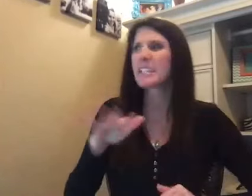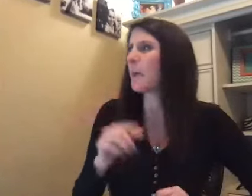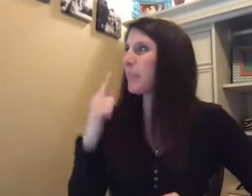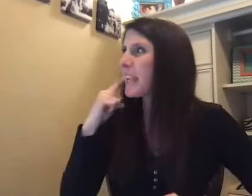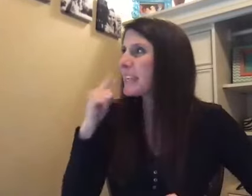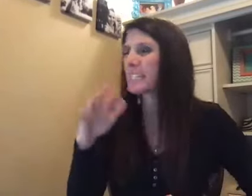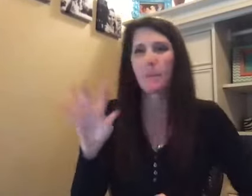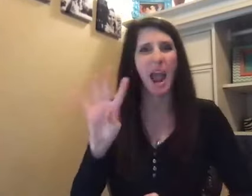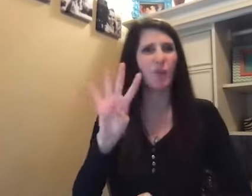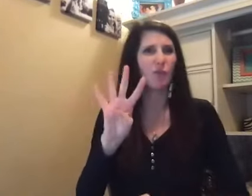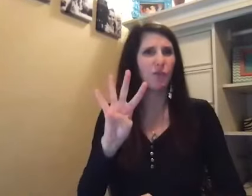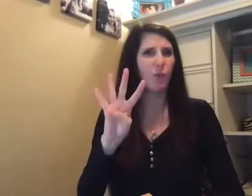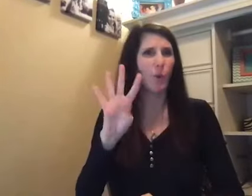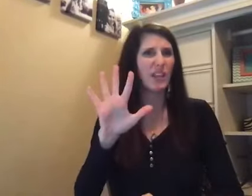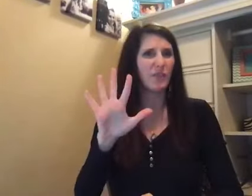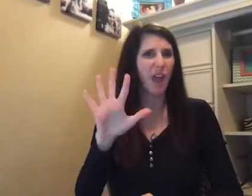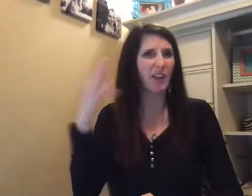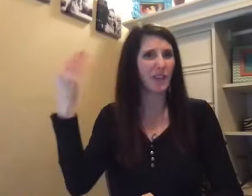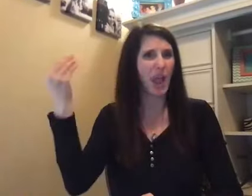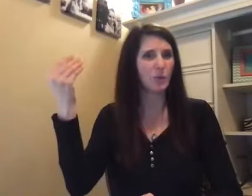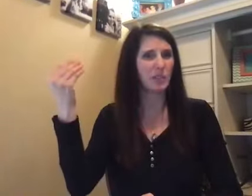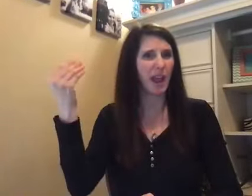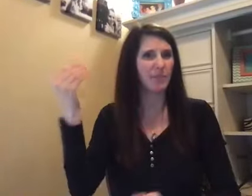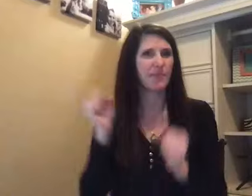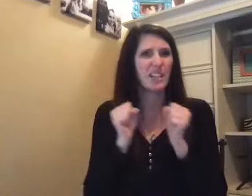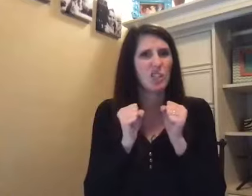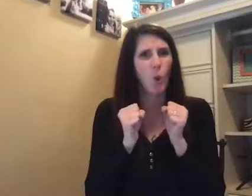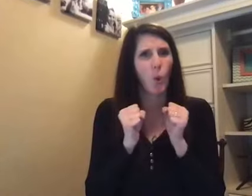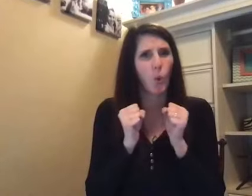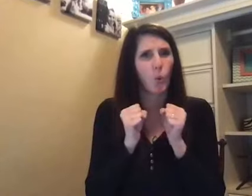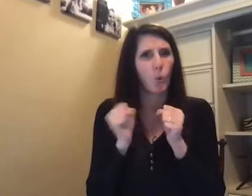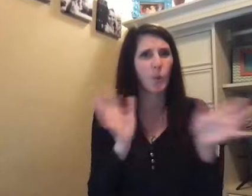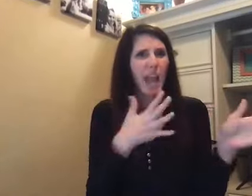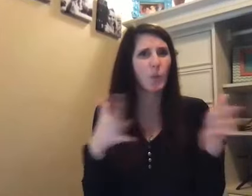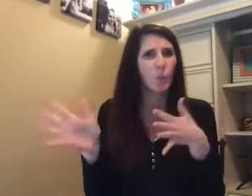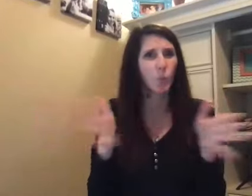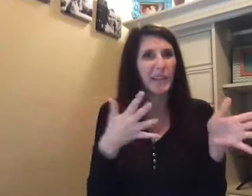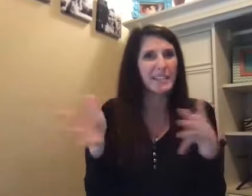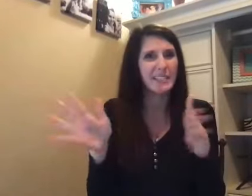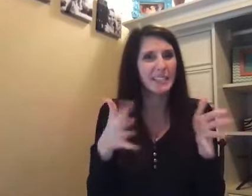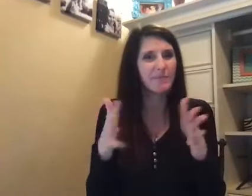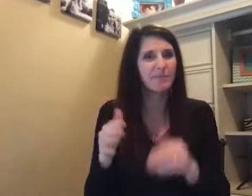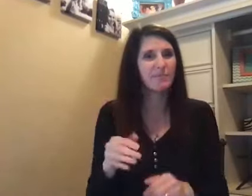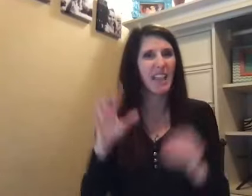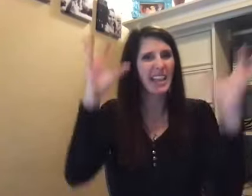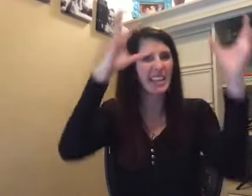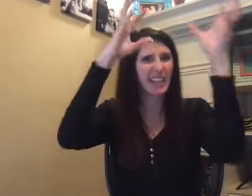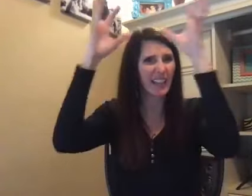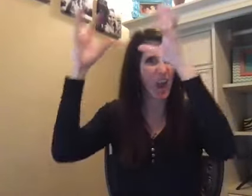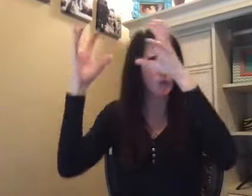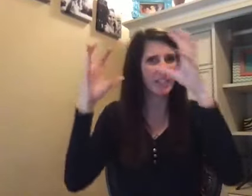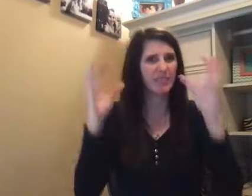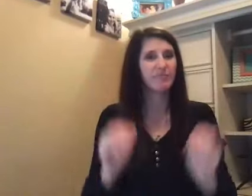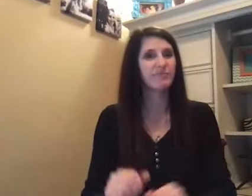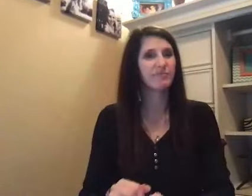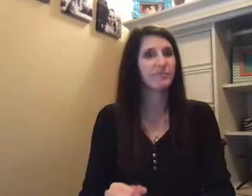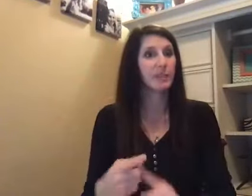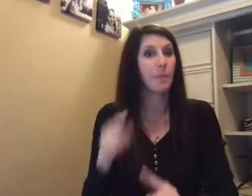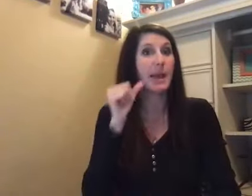It's about 45 outside. It's cold and really and cloudy. But